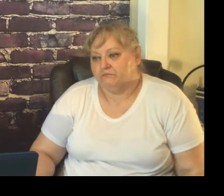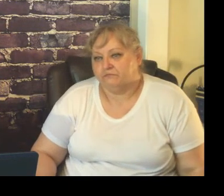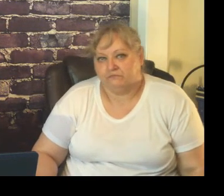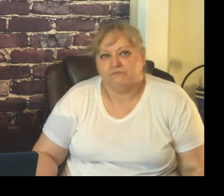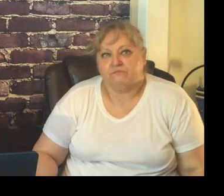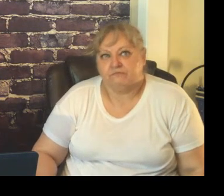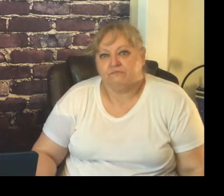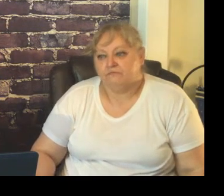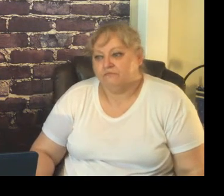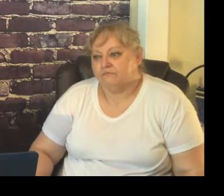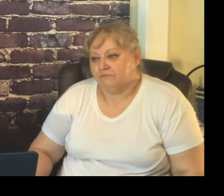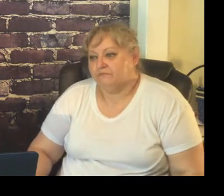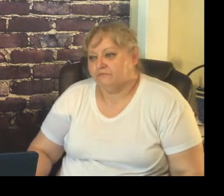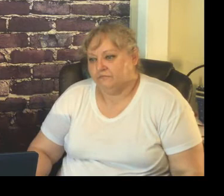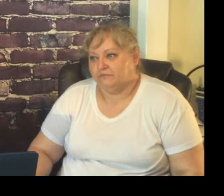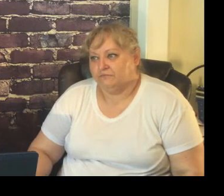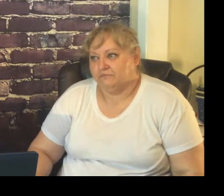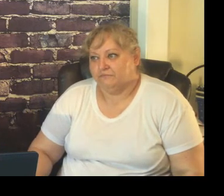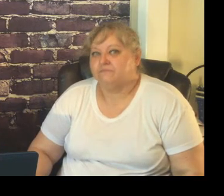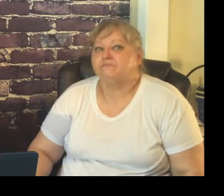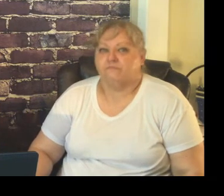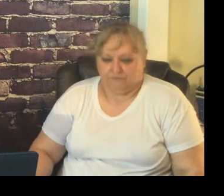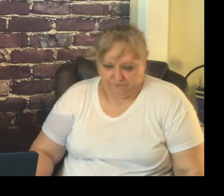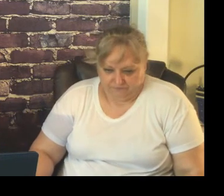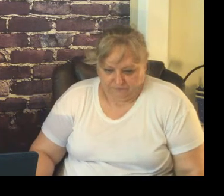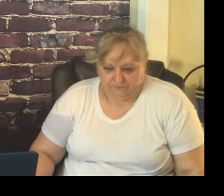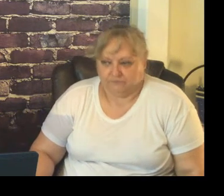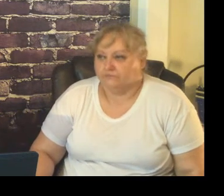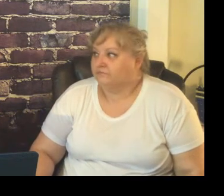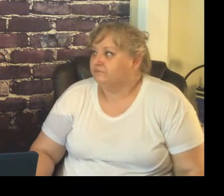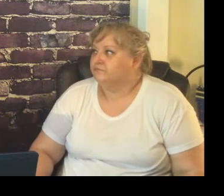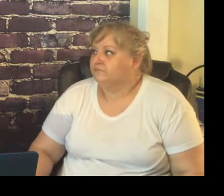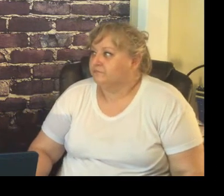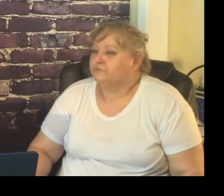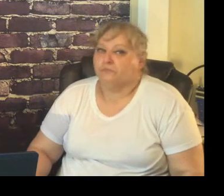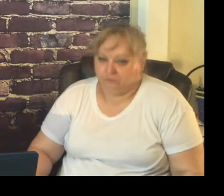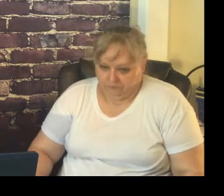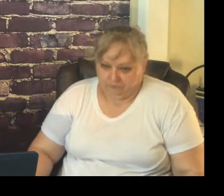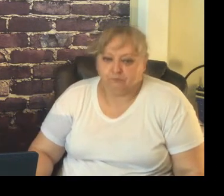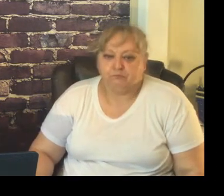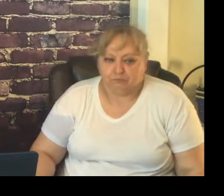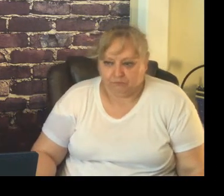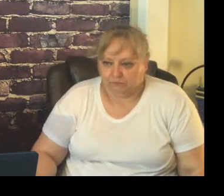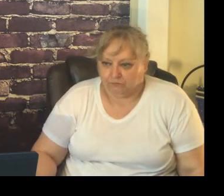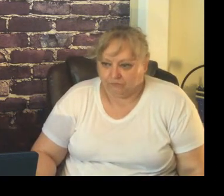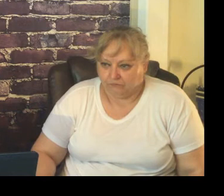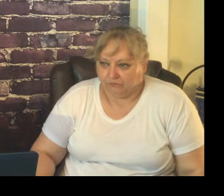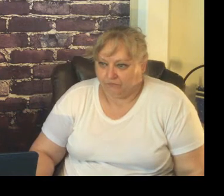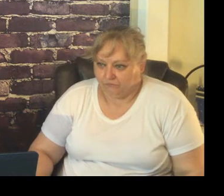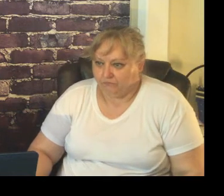and so on we're already thinking about what do I want the students to do as far as this